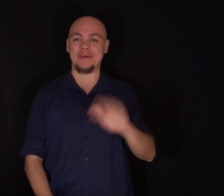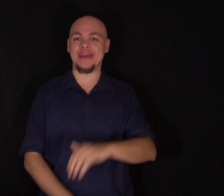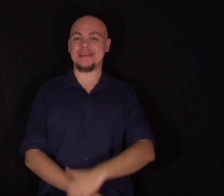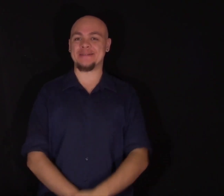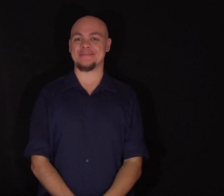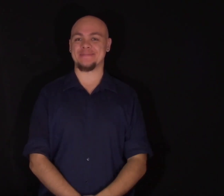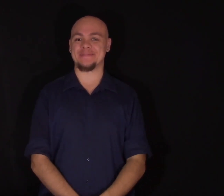Peter. And And